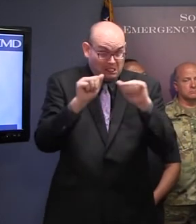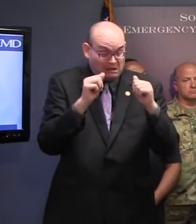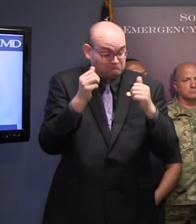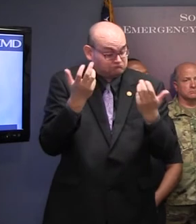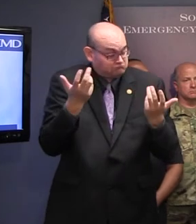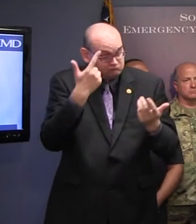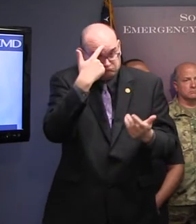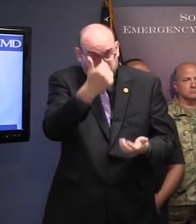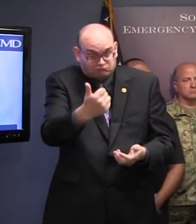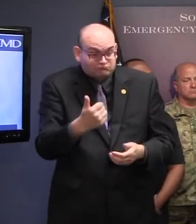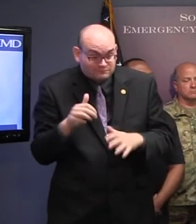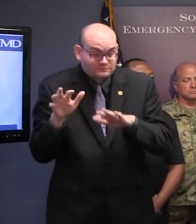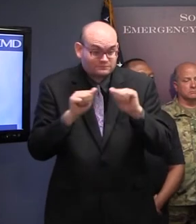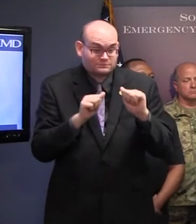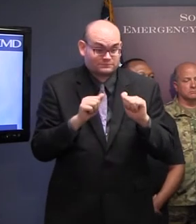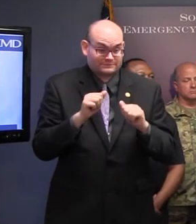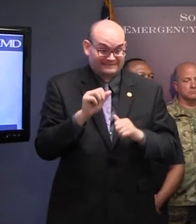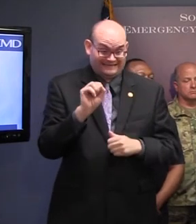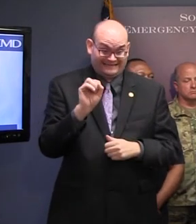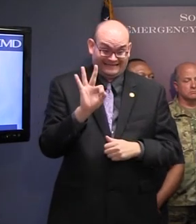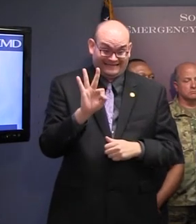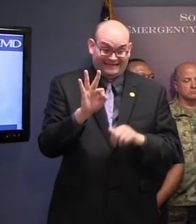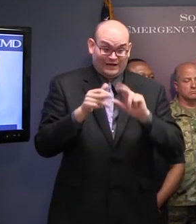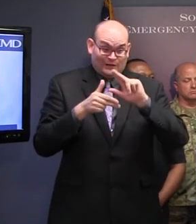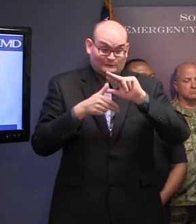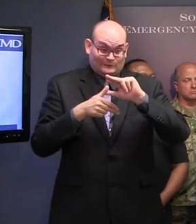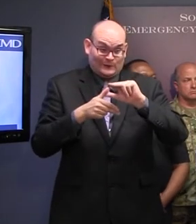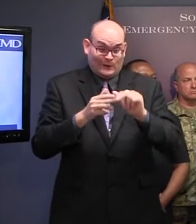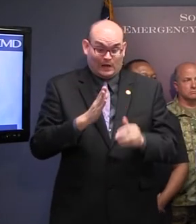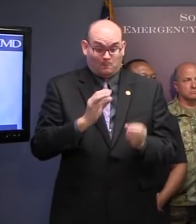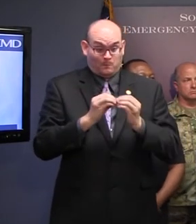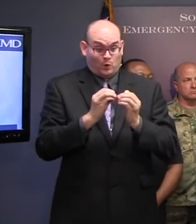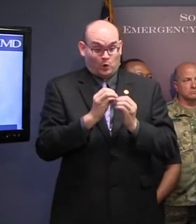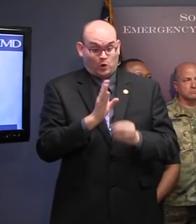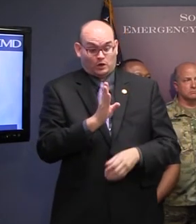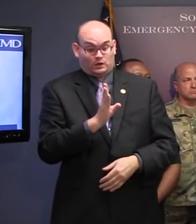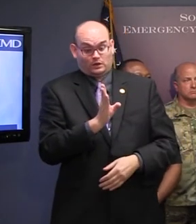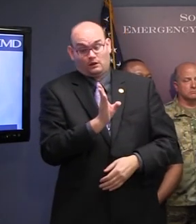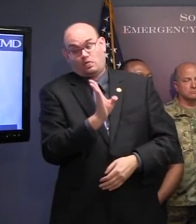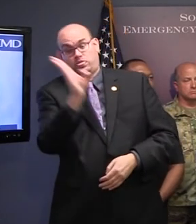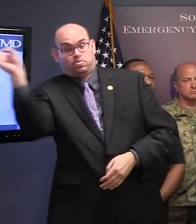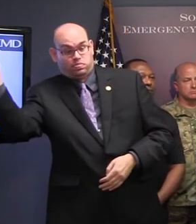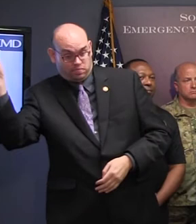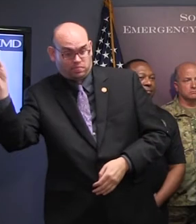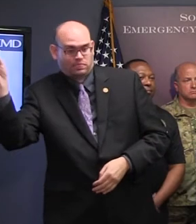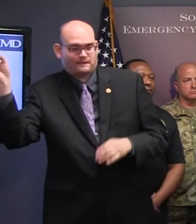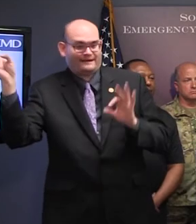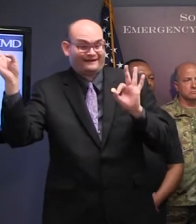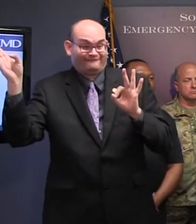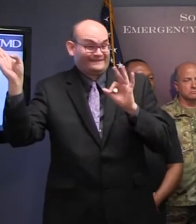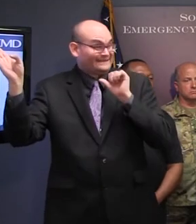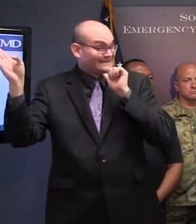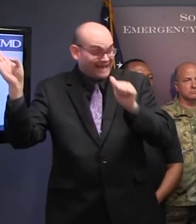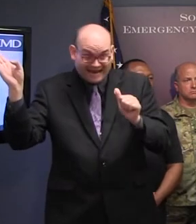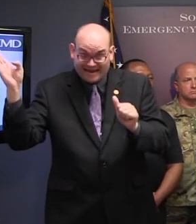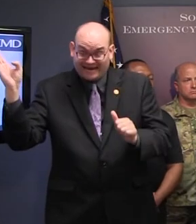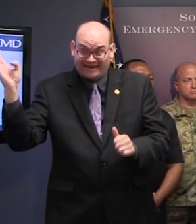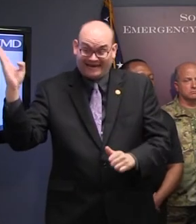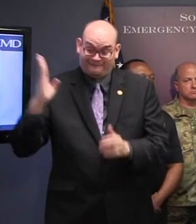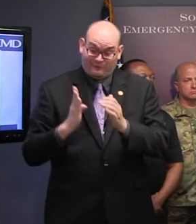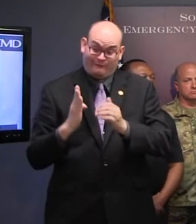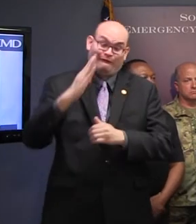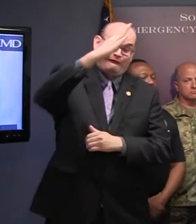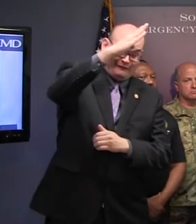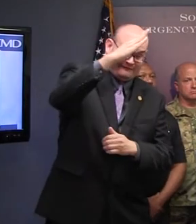dramatically change direction and go out to sea, we're going to have to be evacuating, certainly no later than early